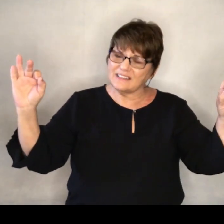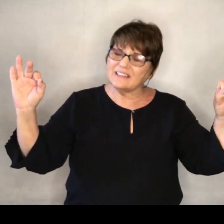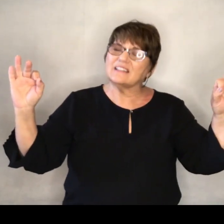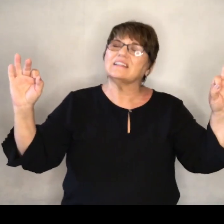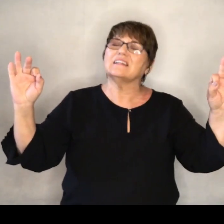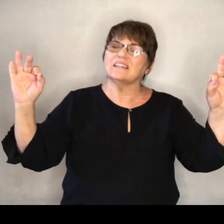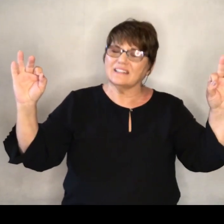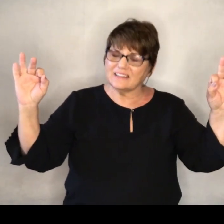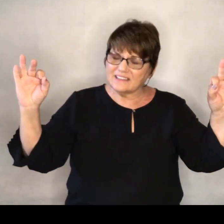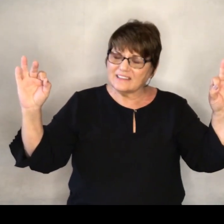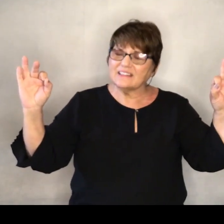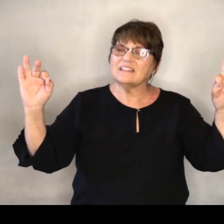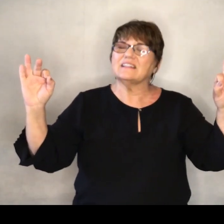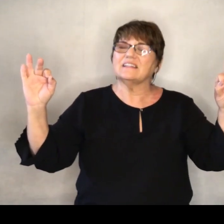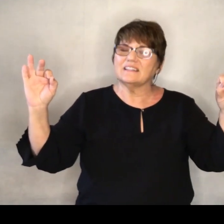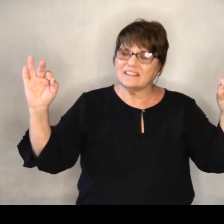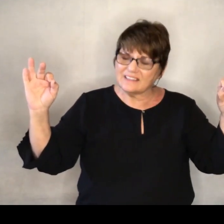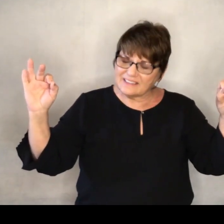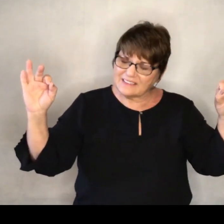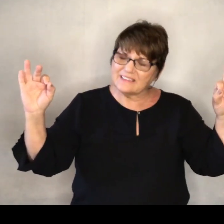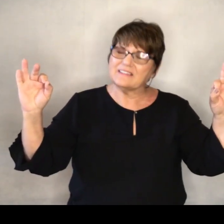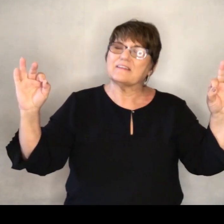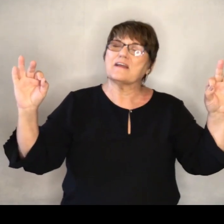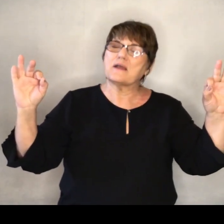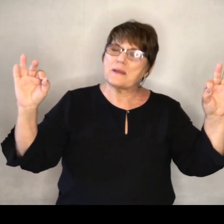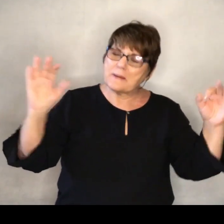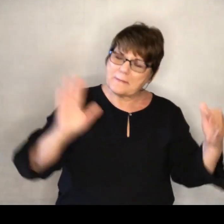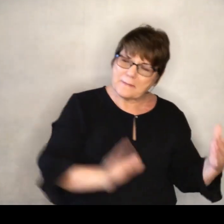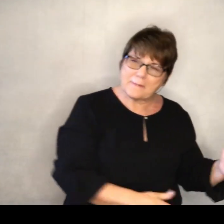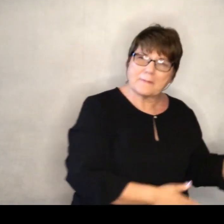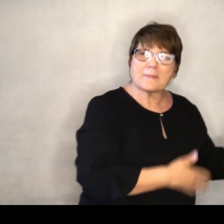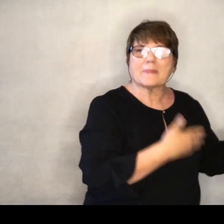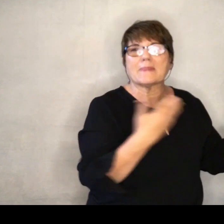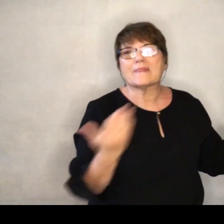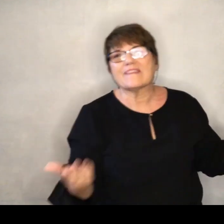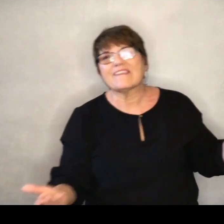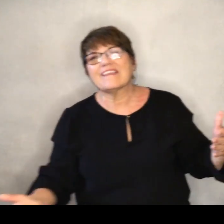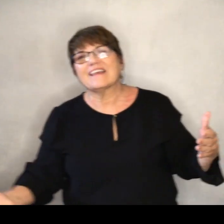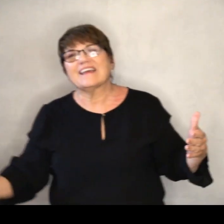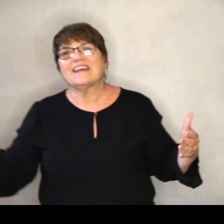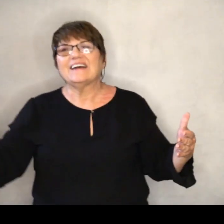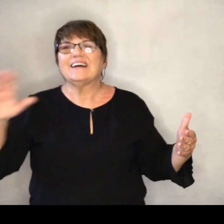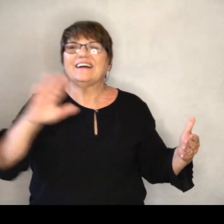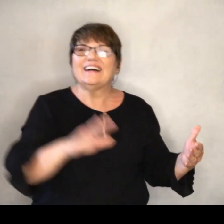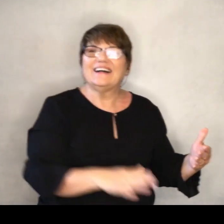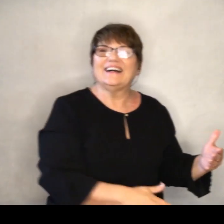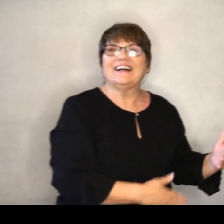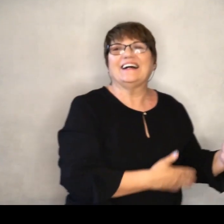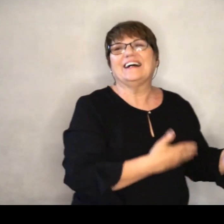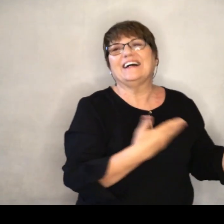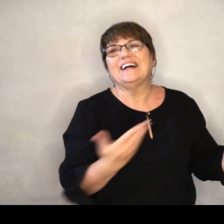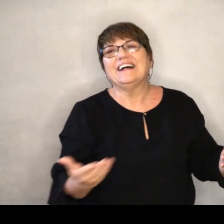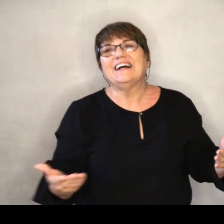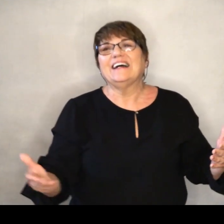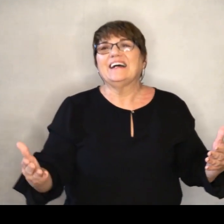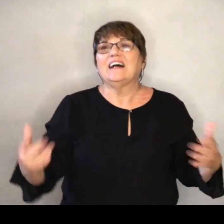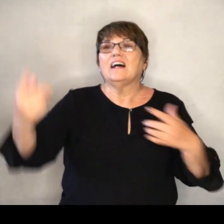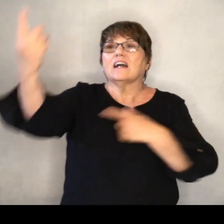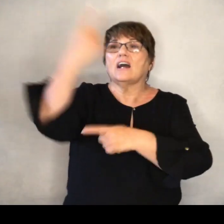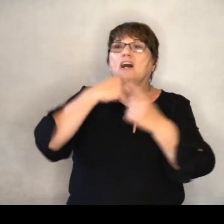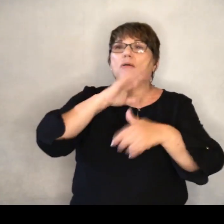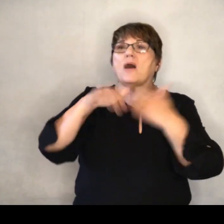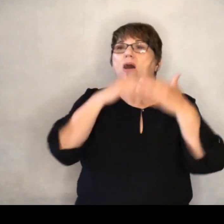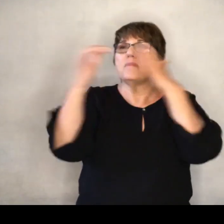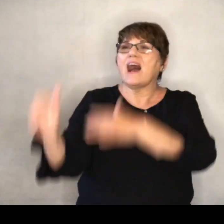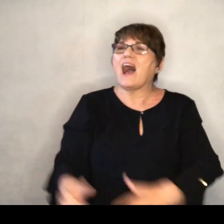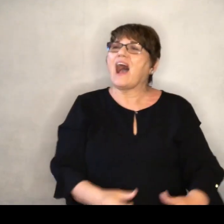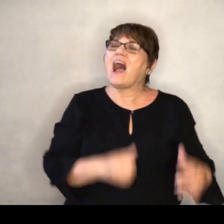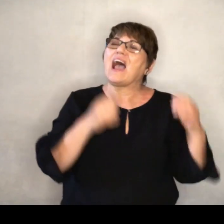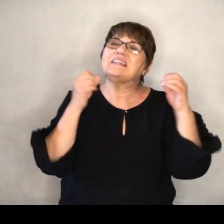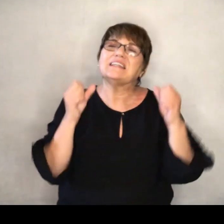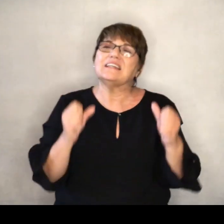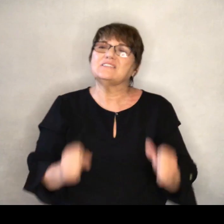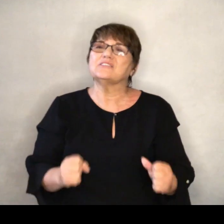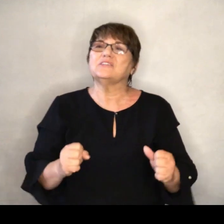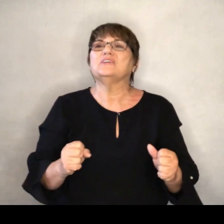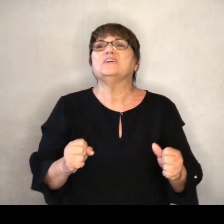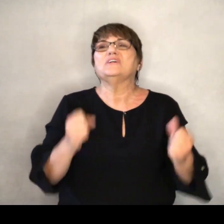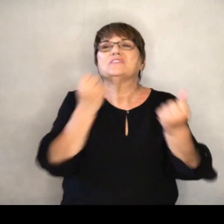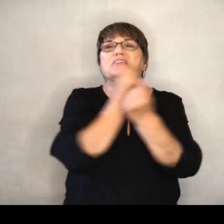the